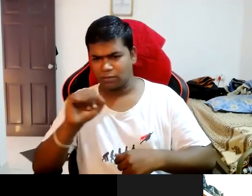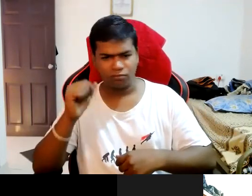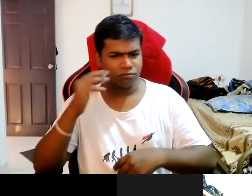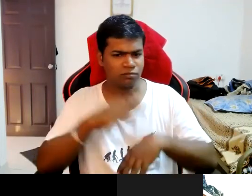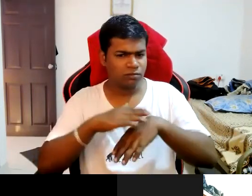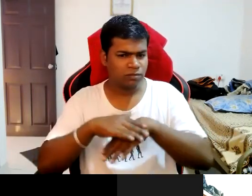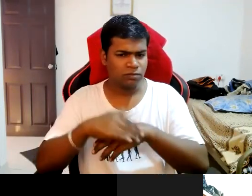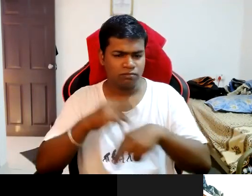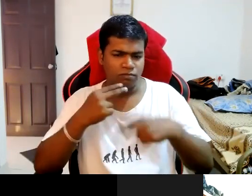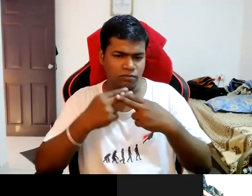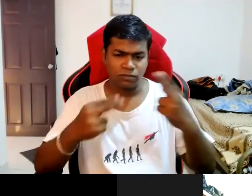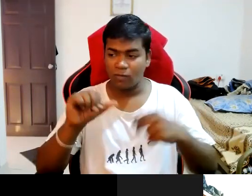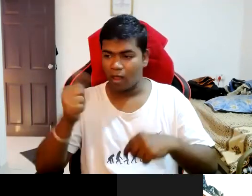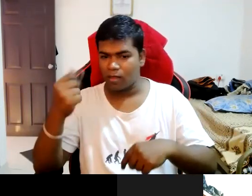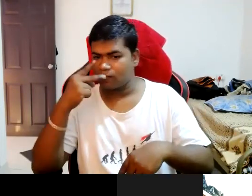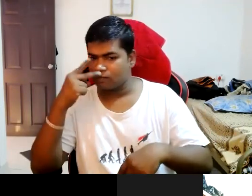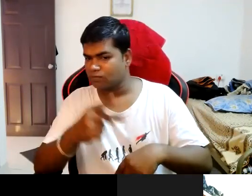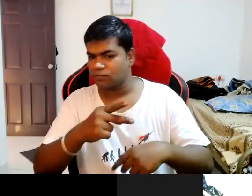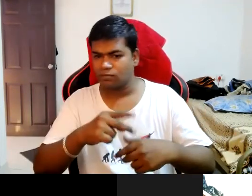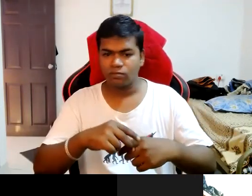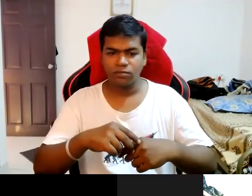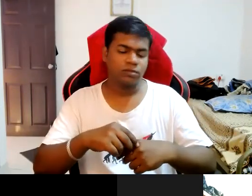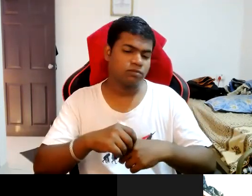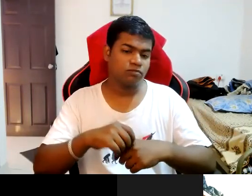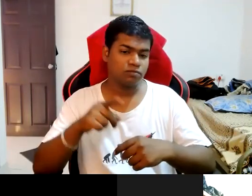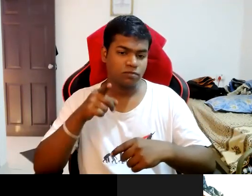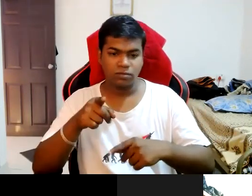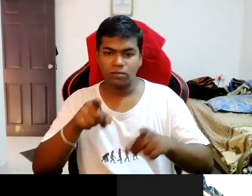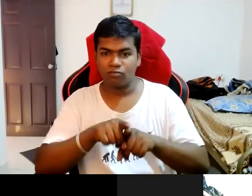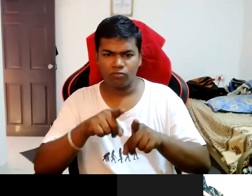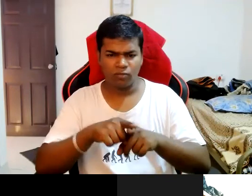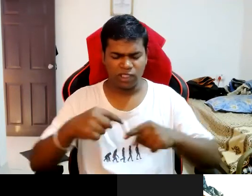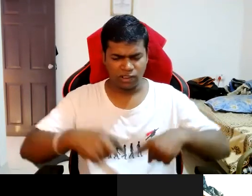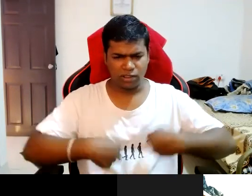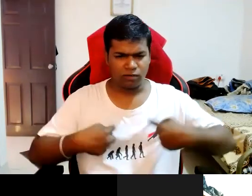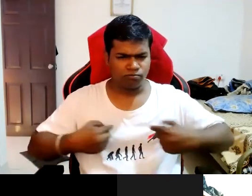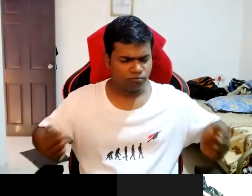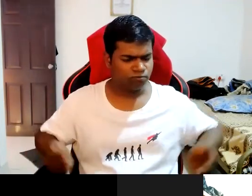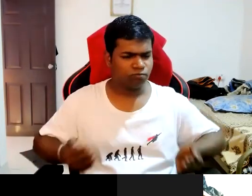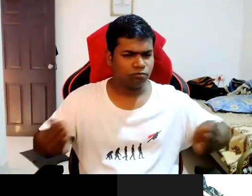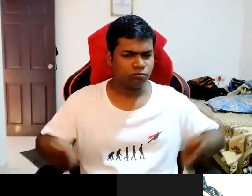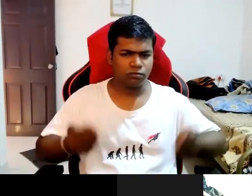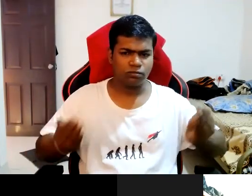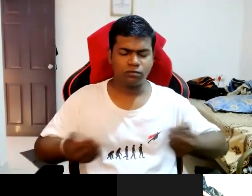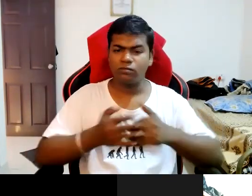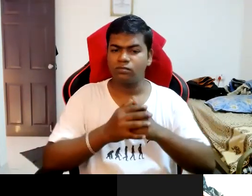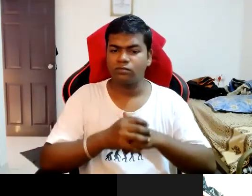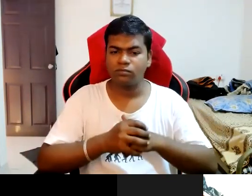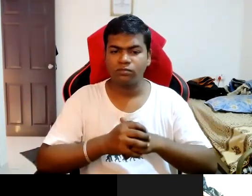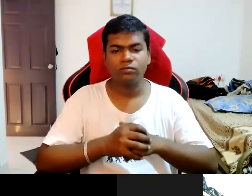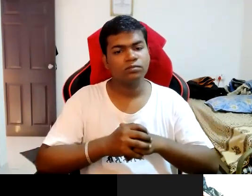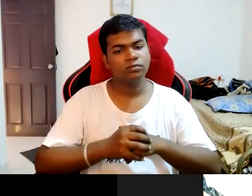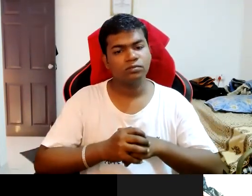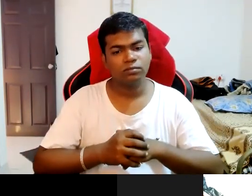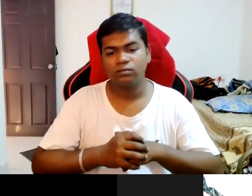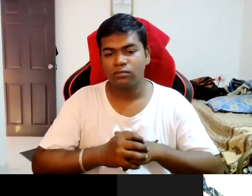sure that other would also love from your experiences what kept you motivated throughout your life right since the kind of uh